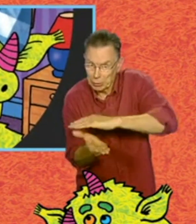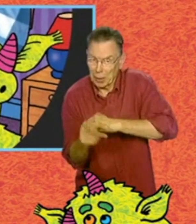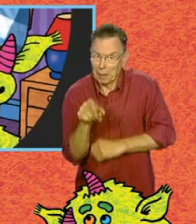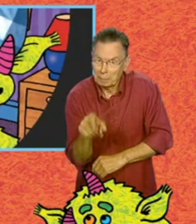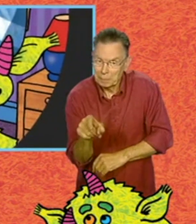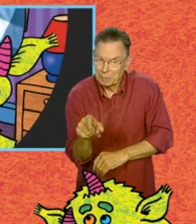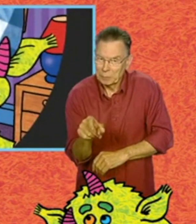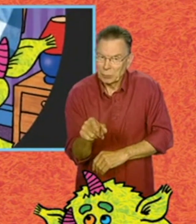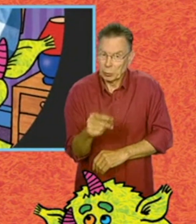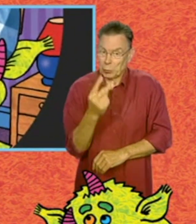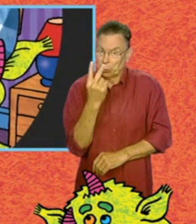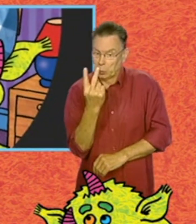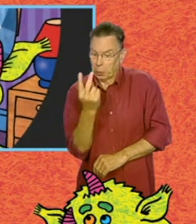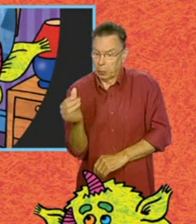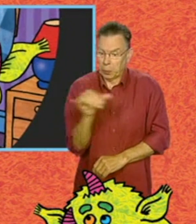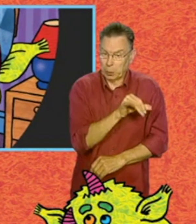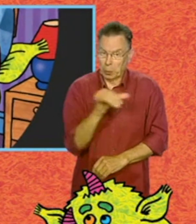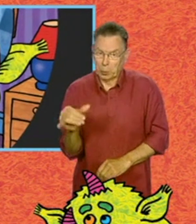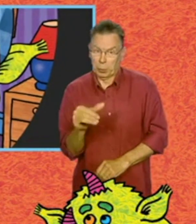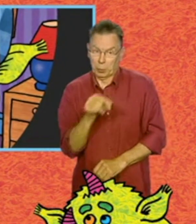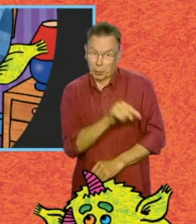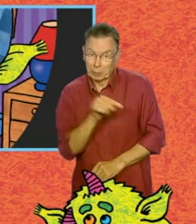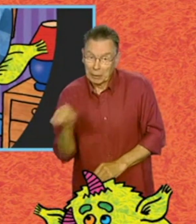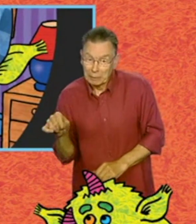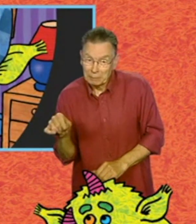there are two possibilities.